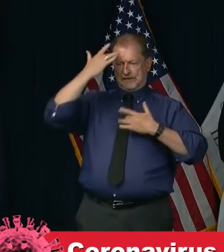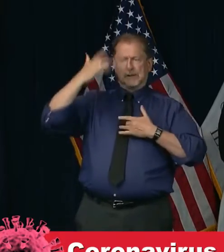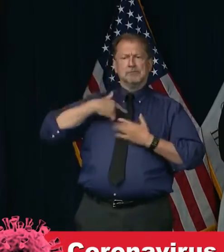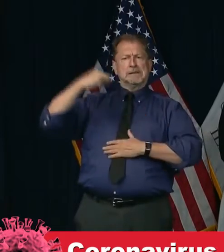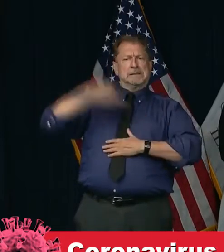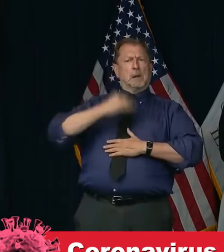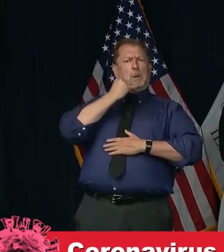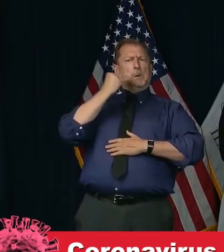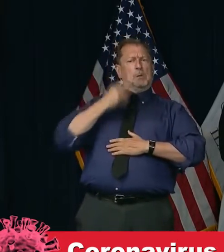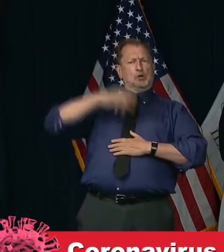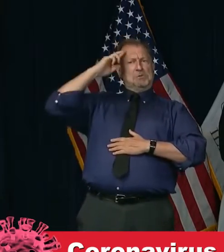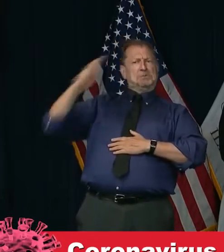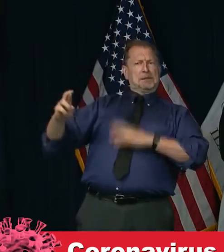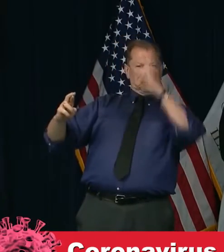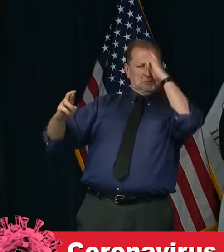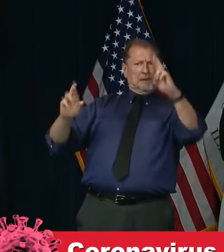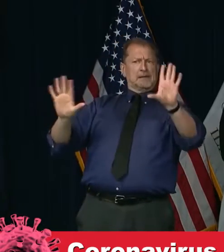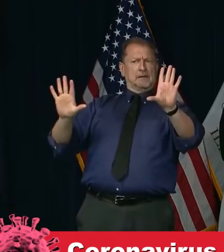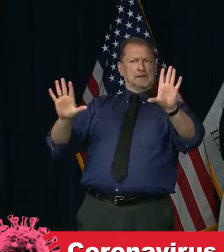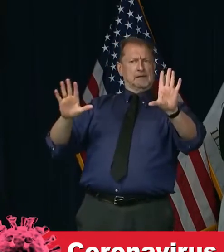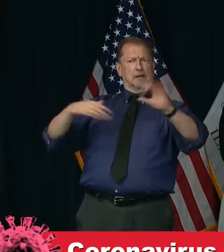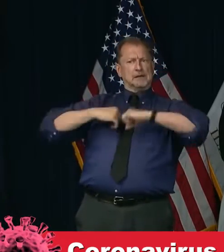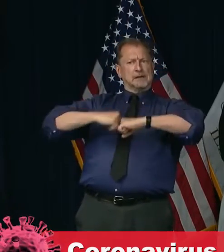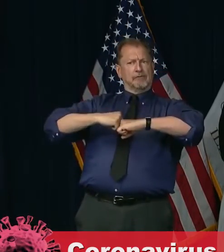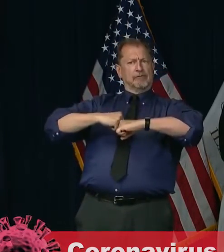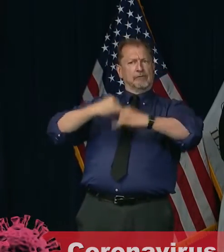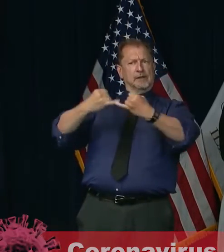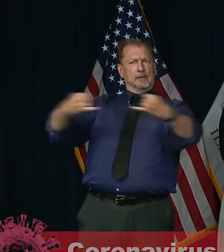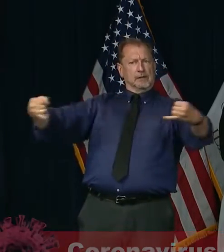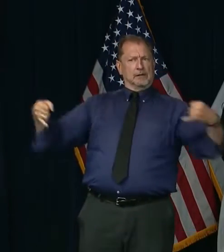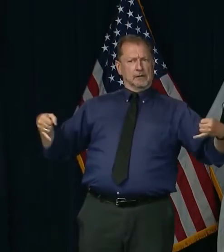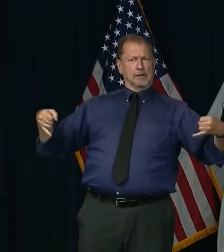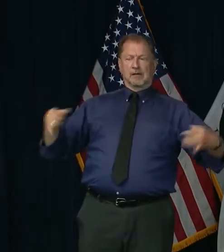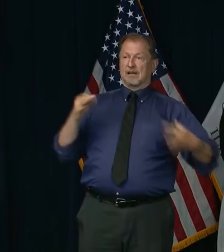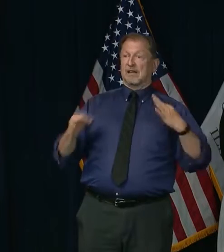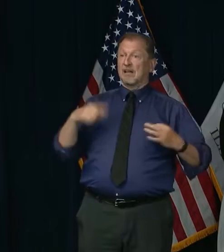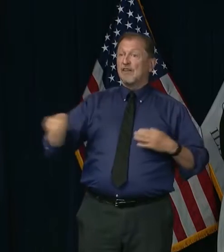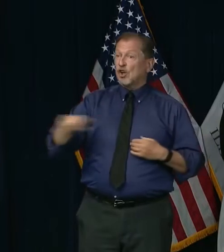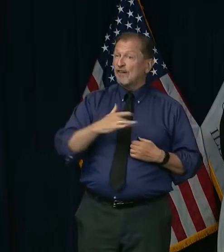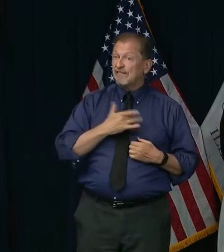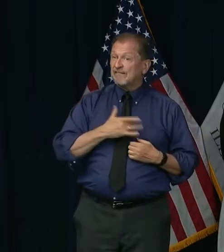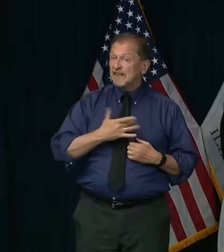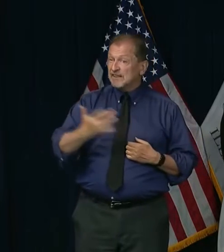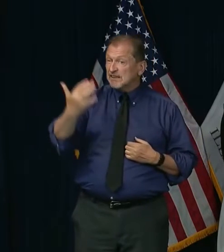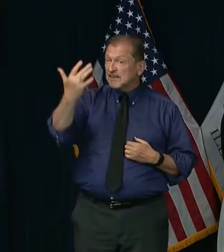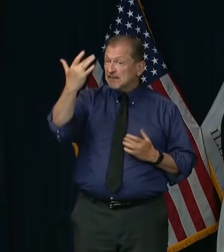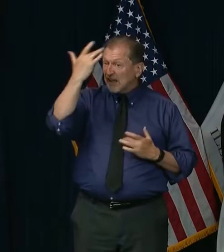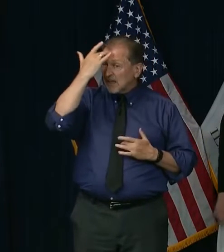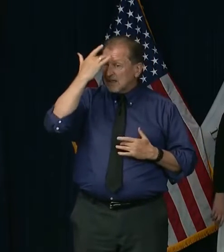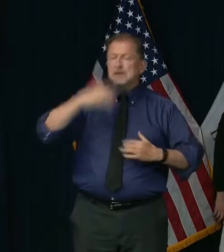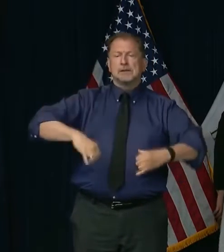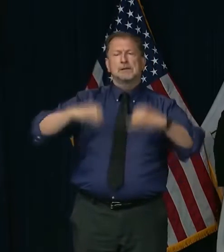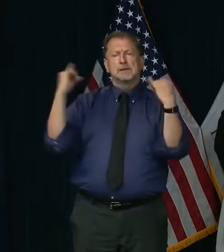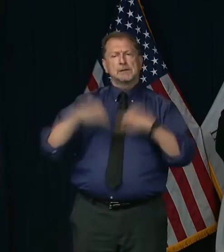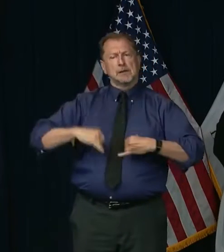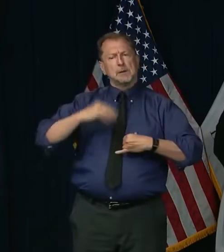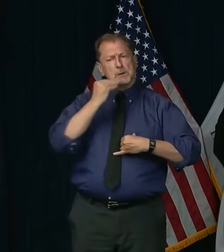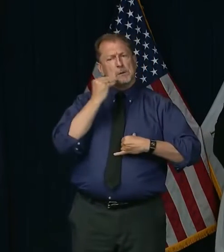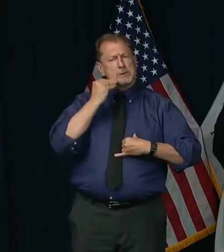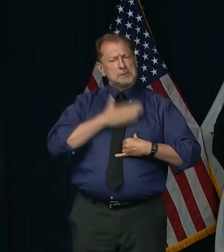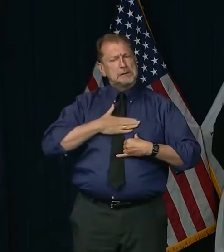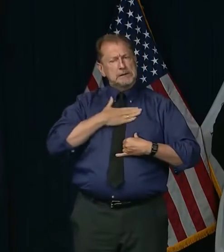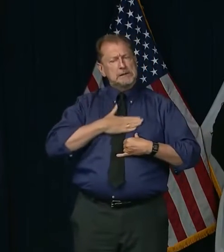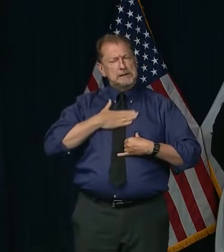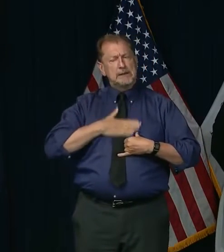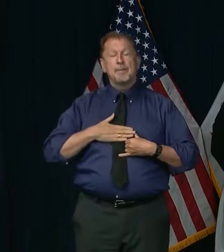respectful of each other. Please stay home if you're sick at all. Remember, we can still